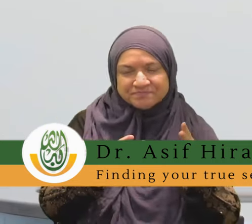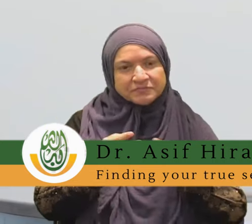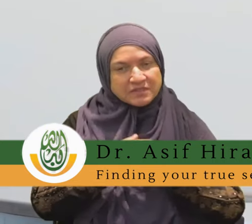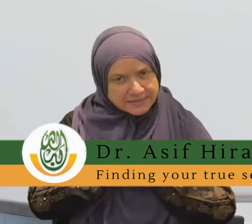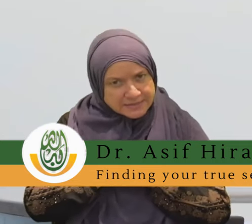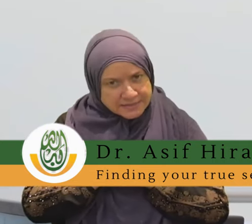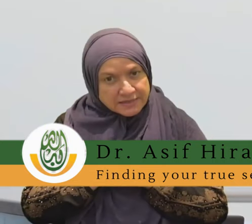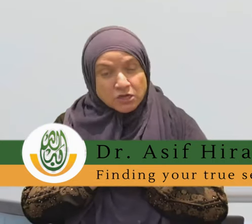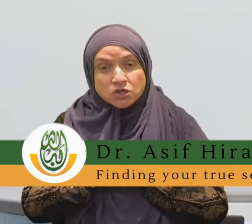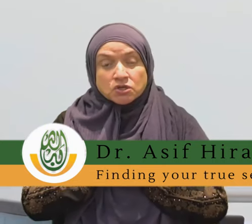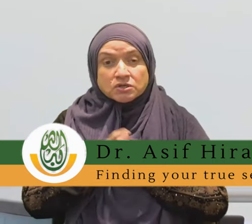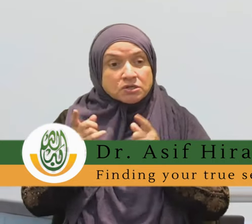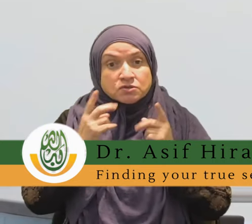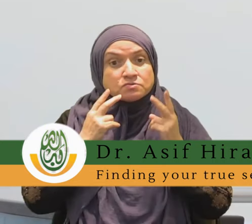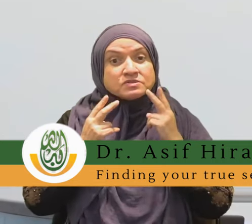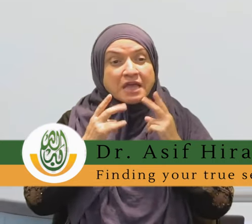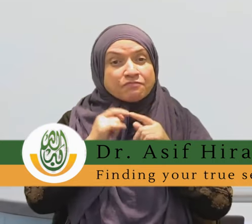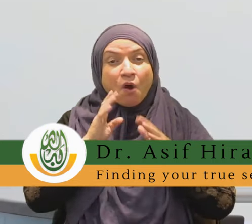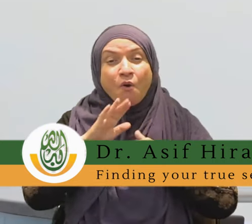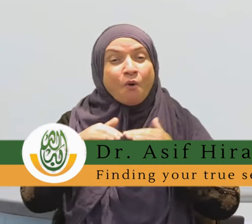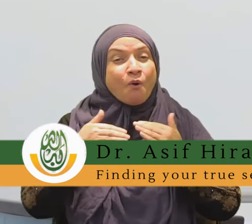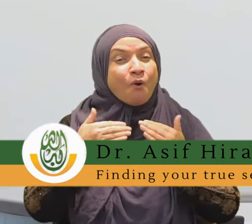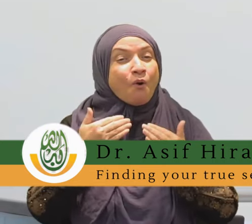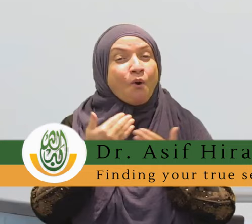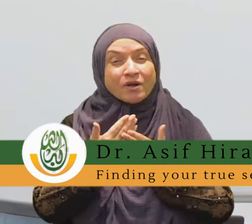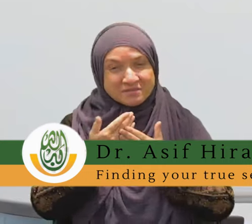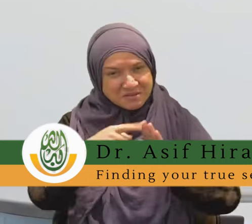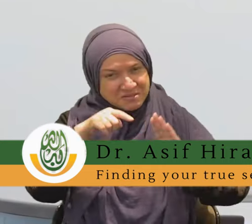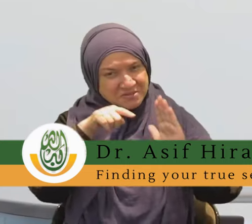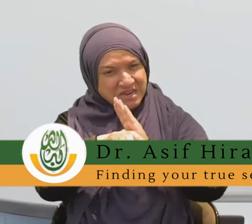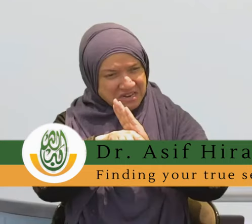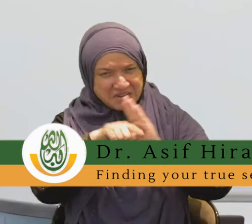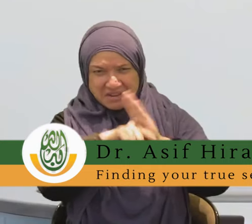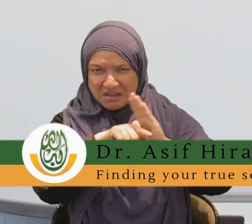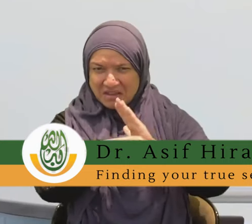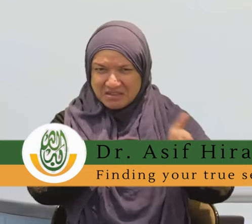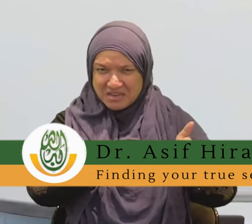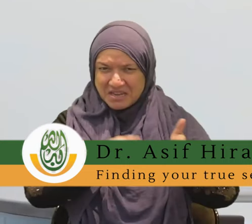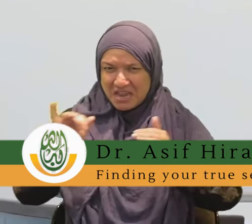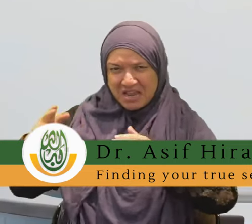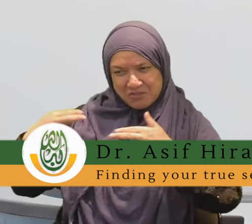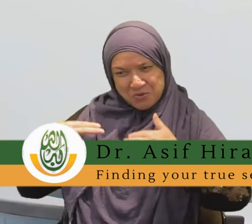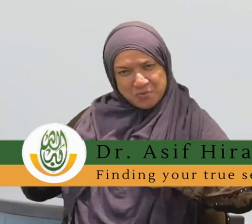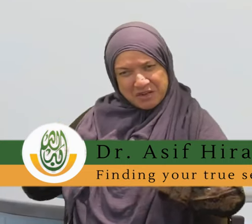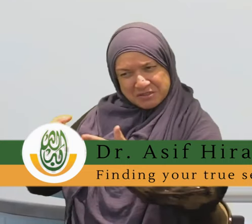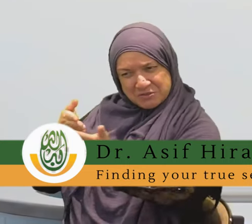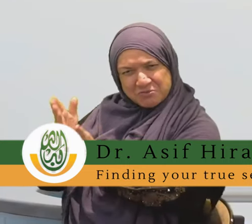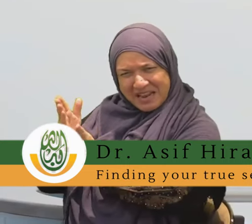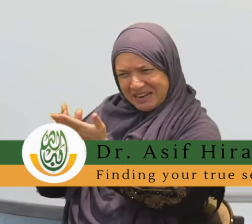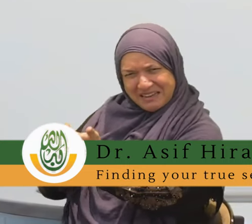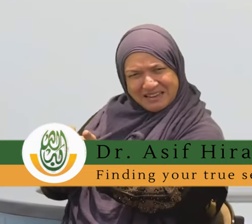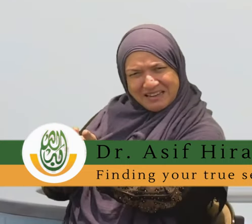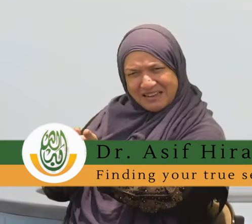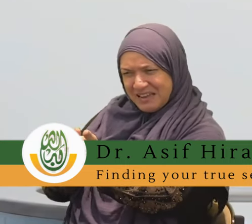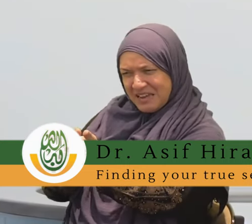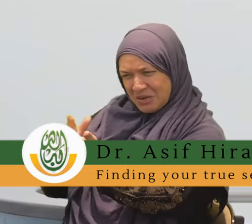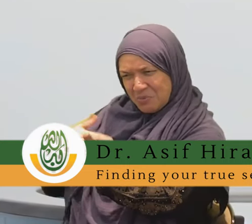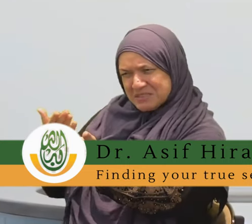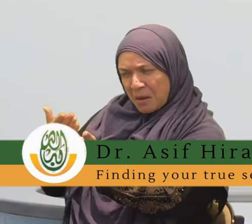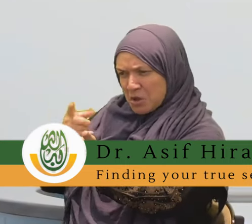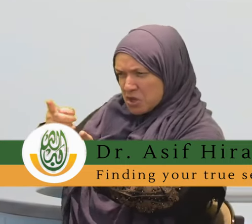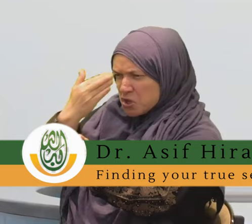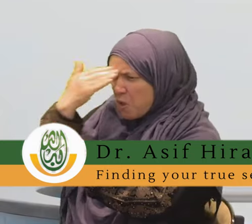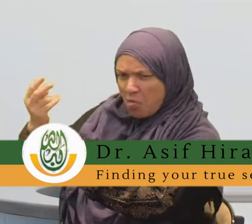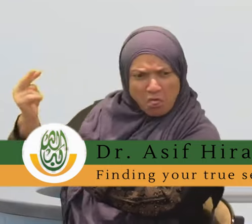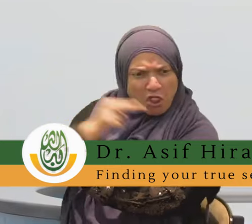champions of women's rights are quiet at this point. And you'll be surprised. Actually, they are concerned. The women's rights activists are concerned. Not because the